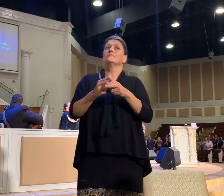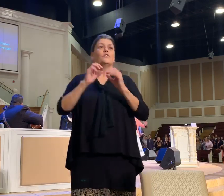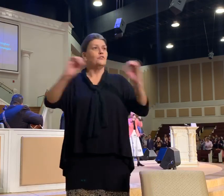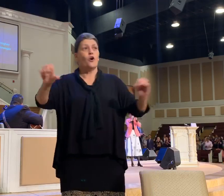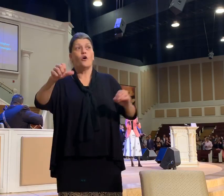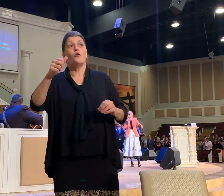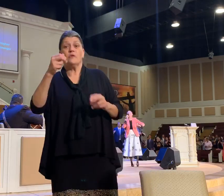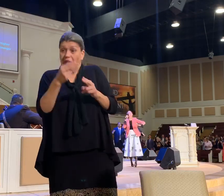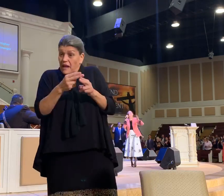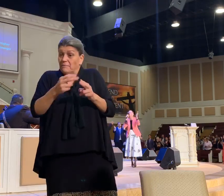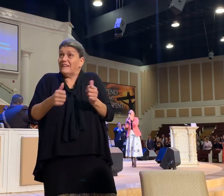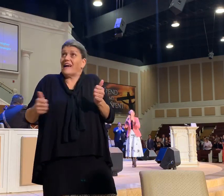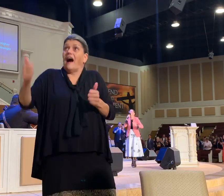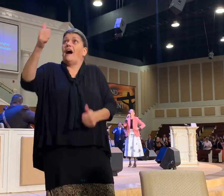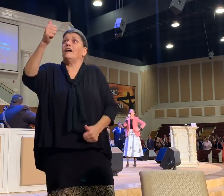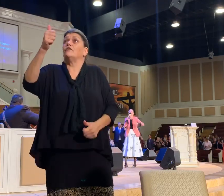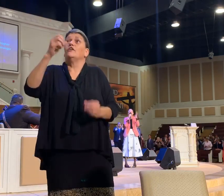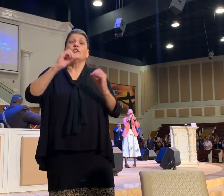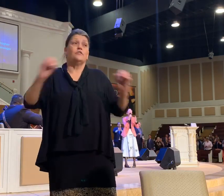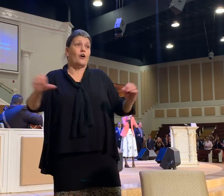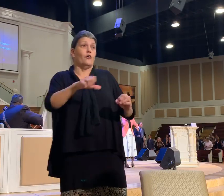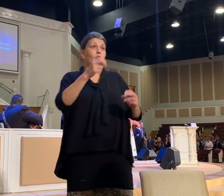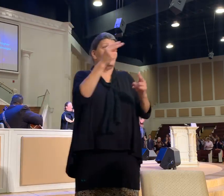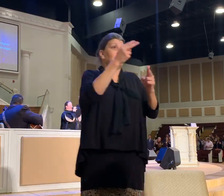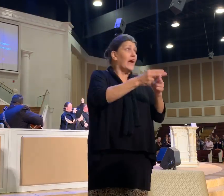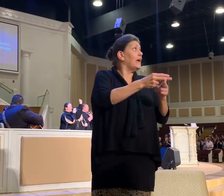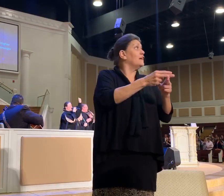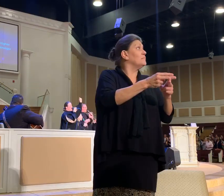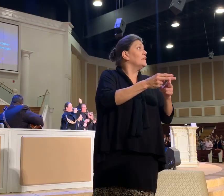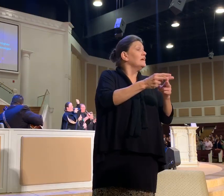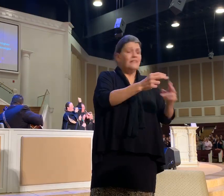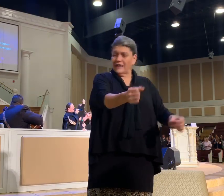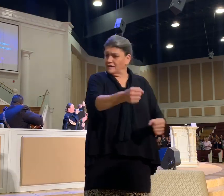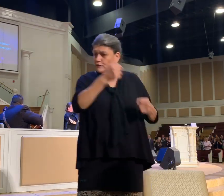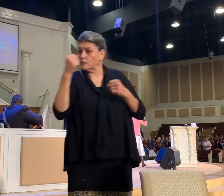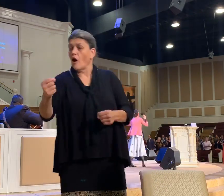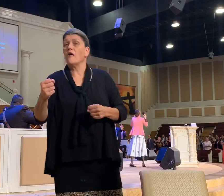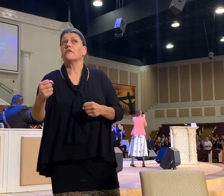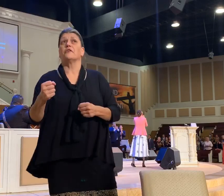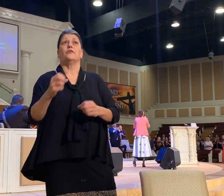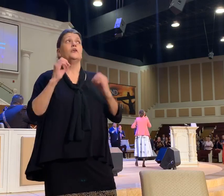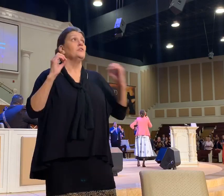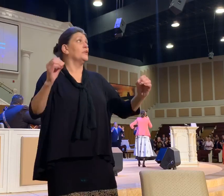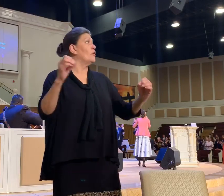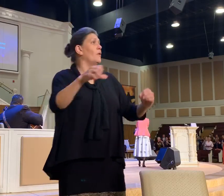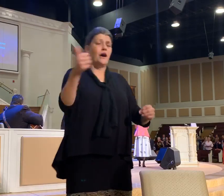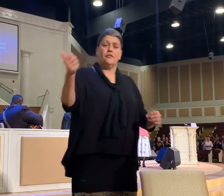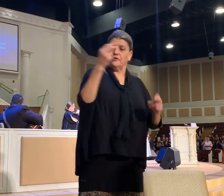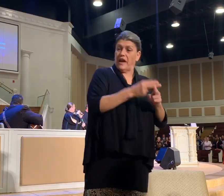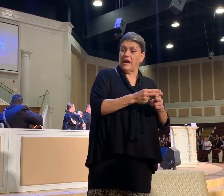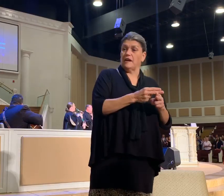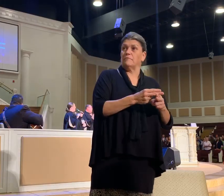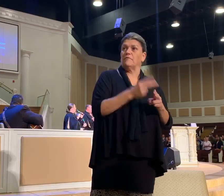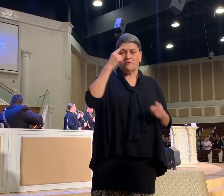Oh, Jesus, don't sing a name. Oh, don't name. Come on, come on, basically.